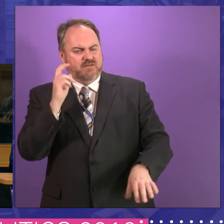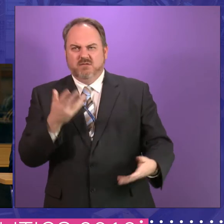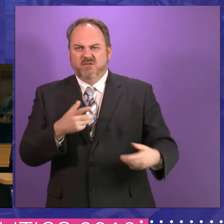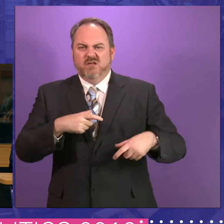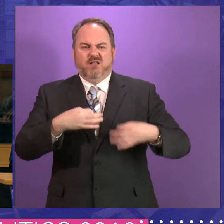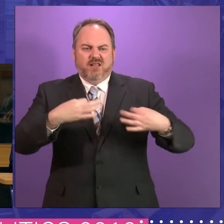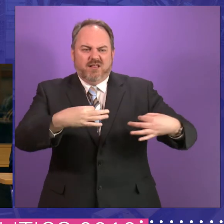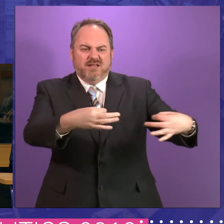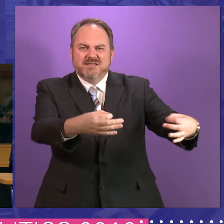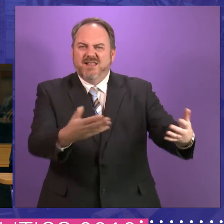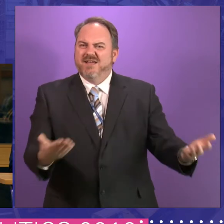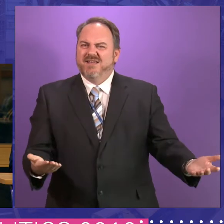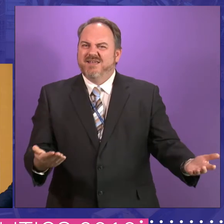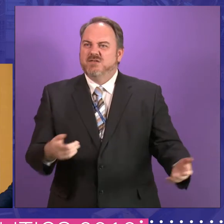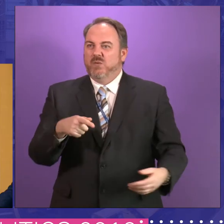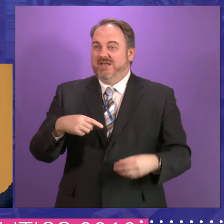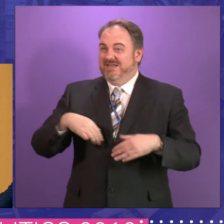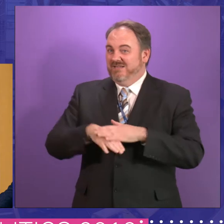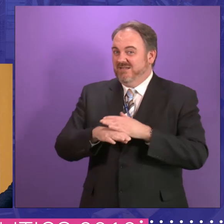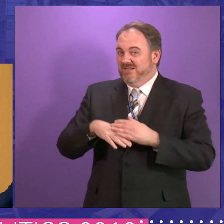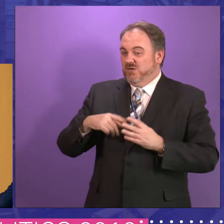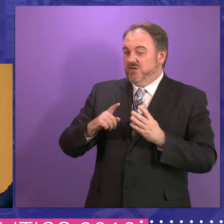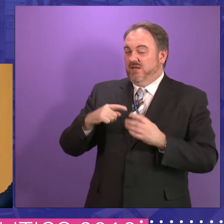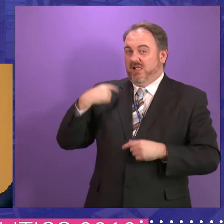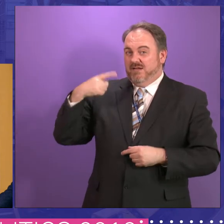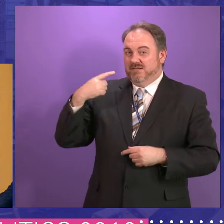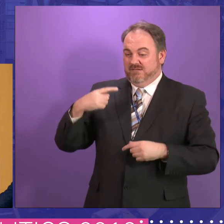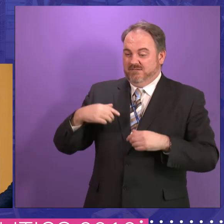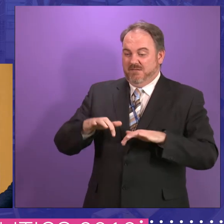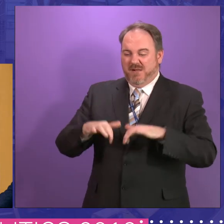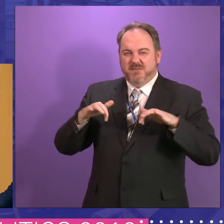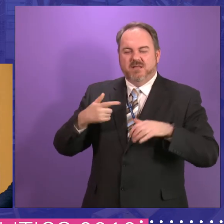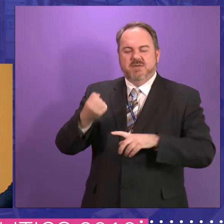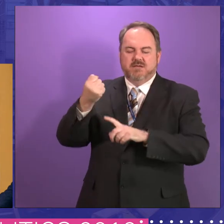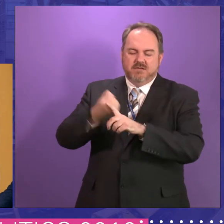Westminster, there has been a constant demonstration